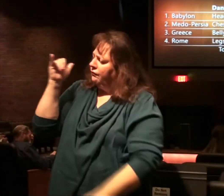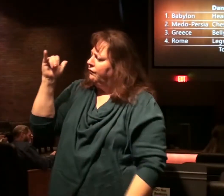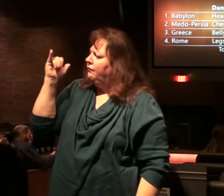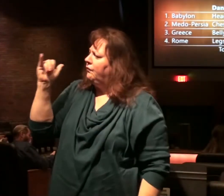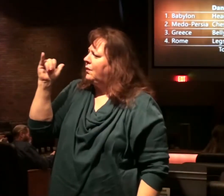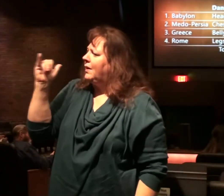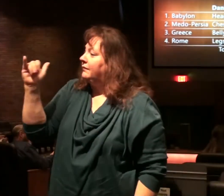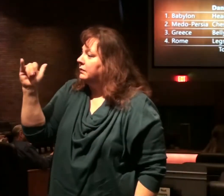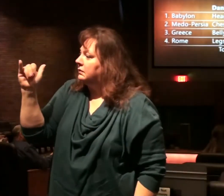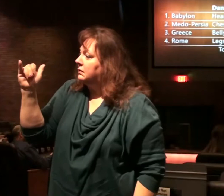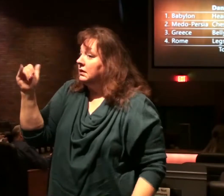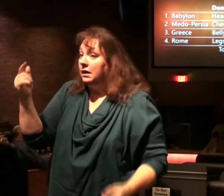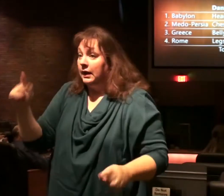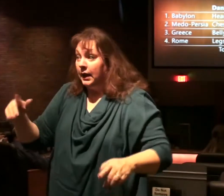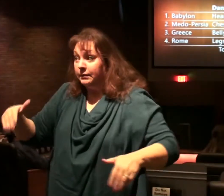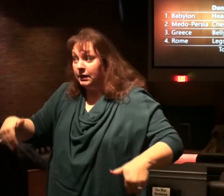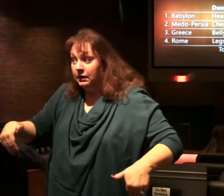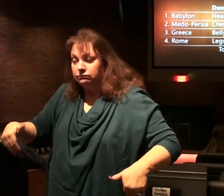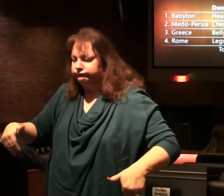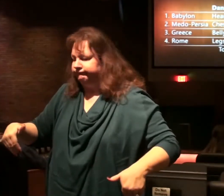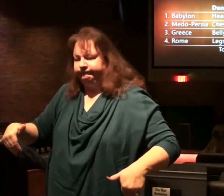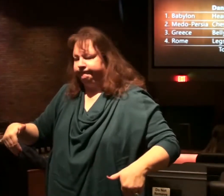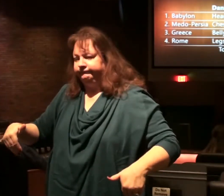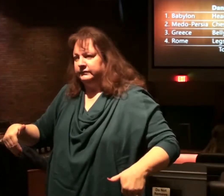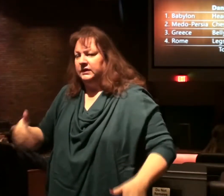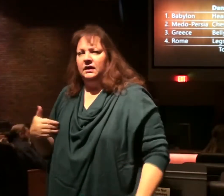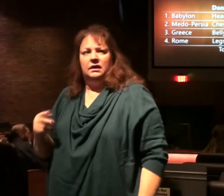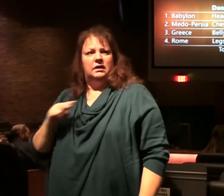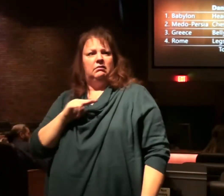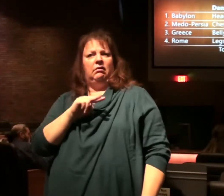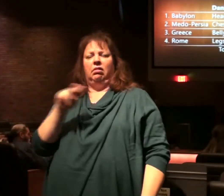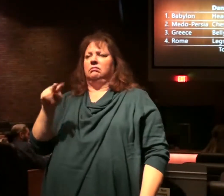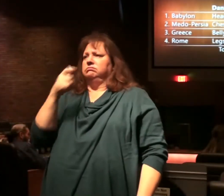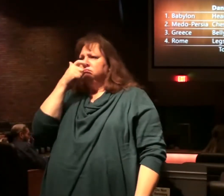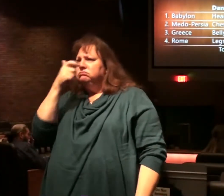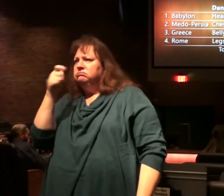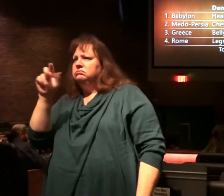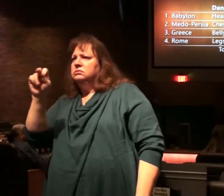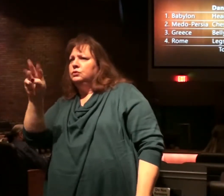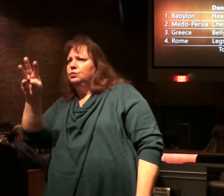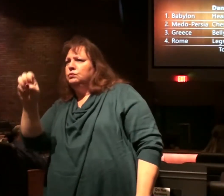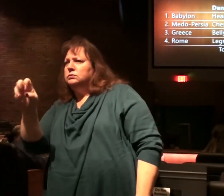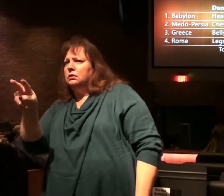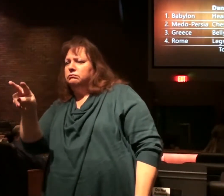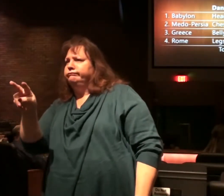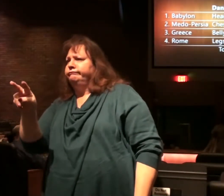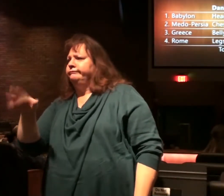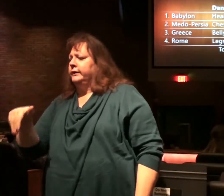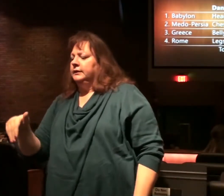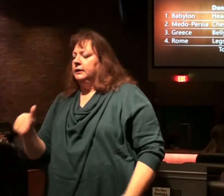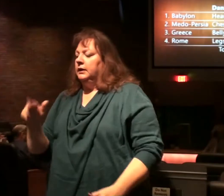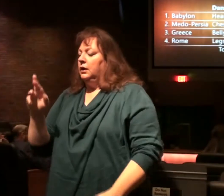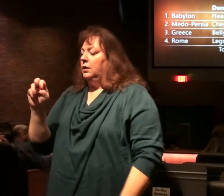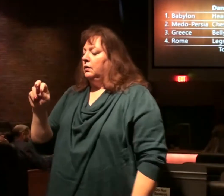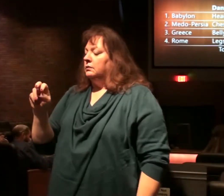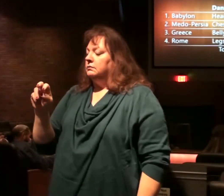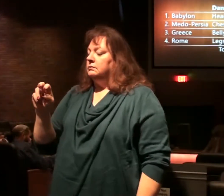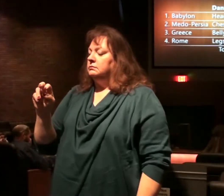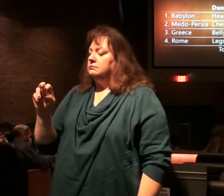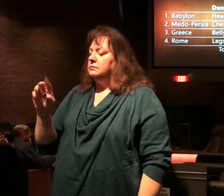I don't think that happened yet. As I look around, turn on the news and so on. Come over to chapter 7,